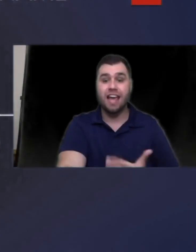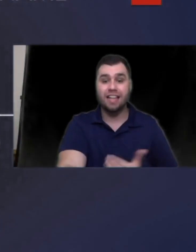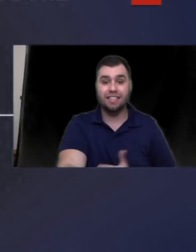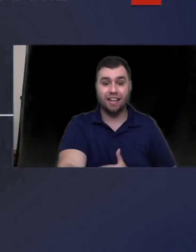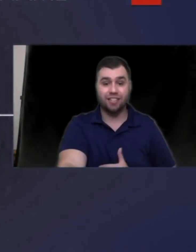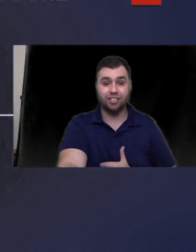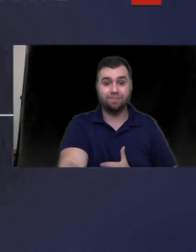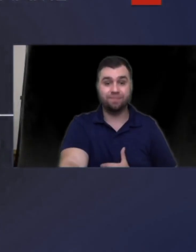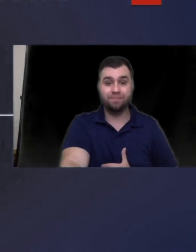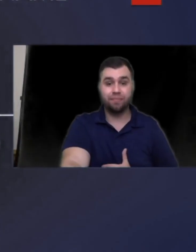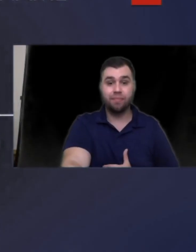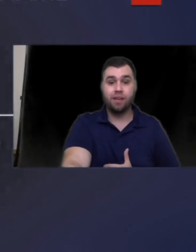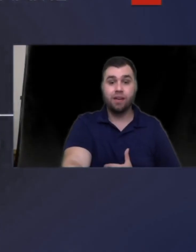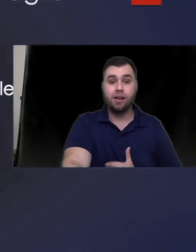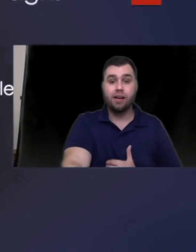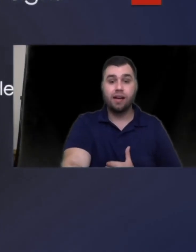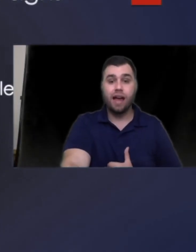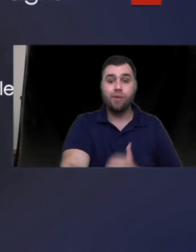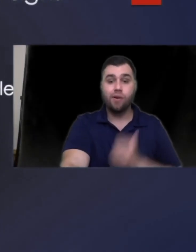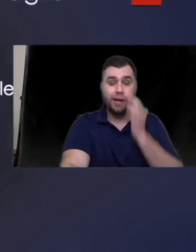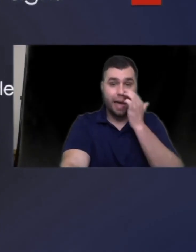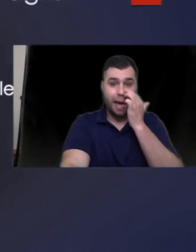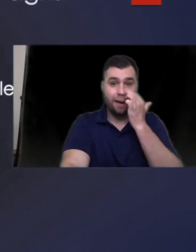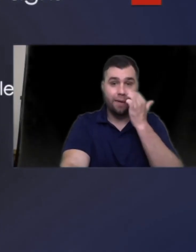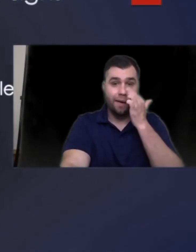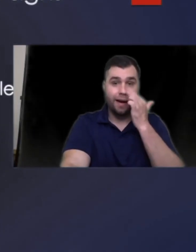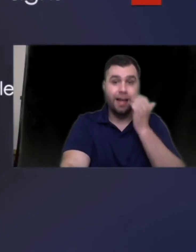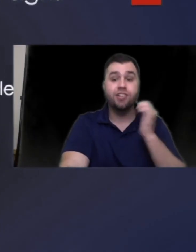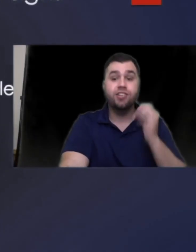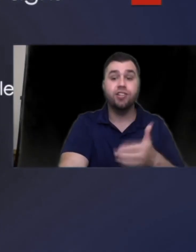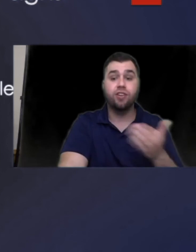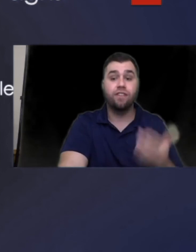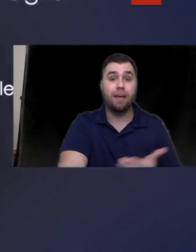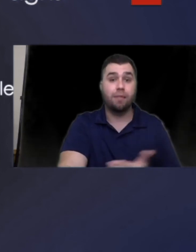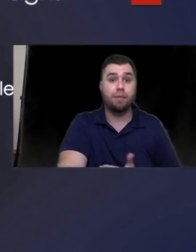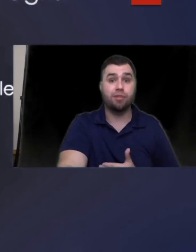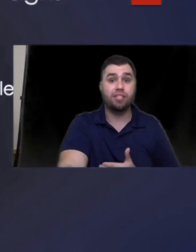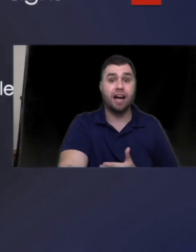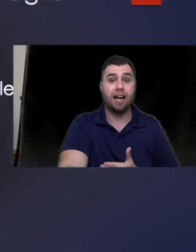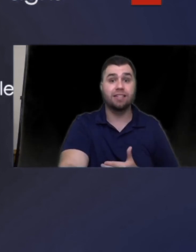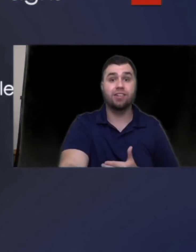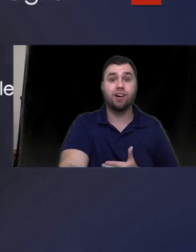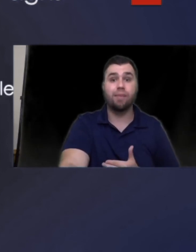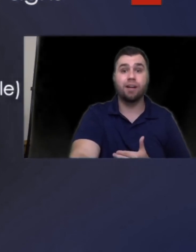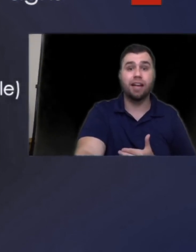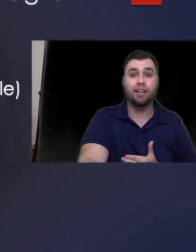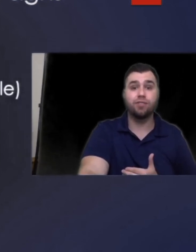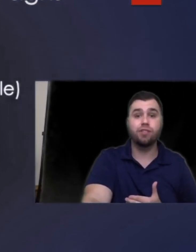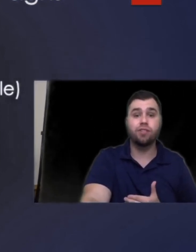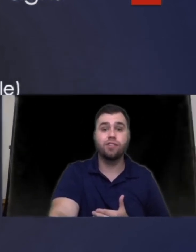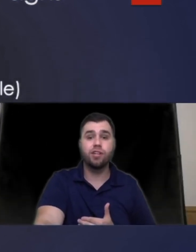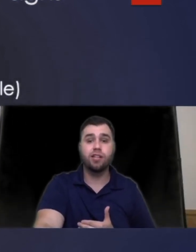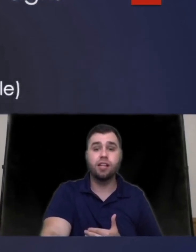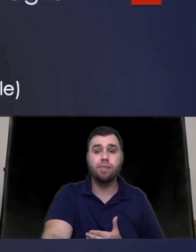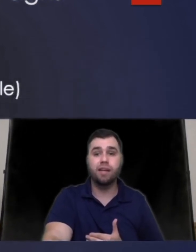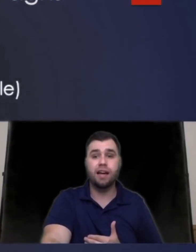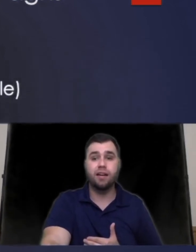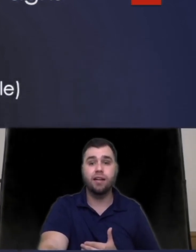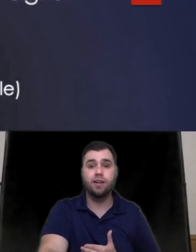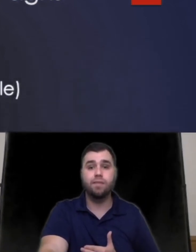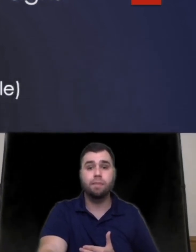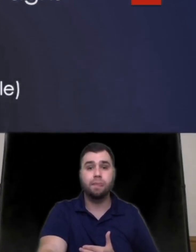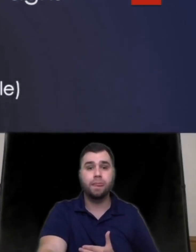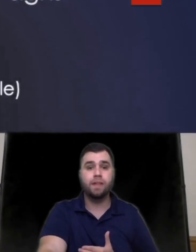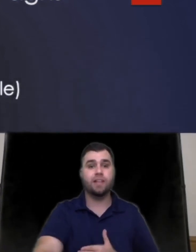next section now we're going to add on additional family member signs so I'm going to kind of keep this over just a little bit down